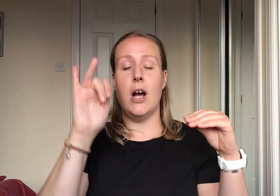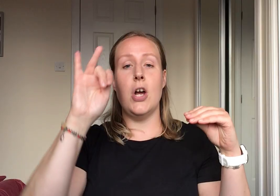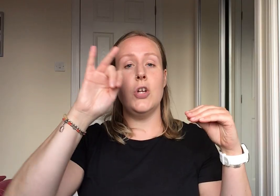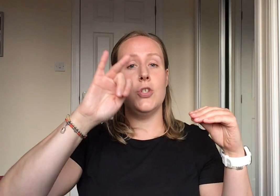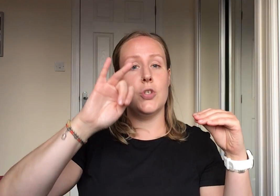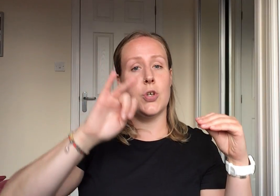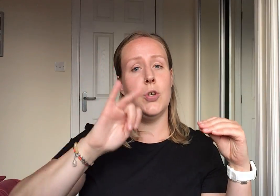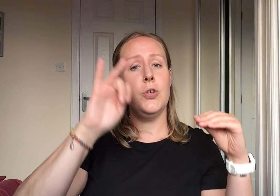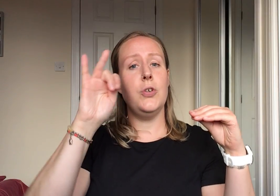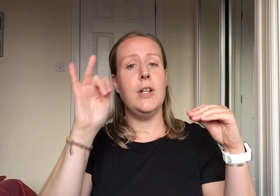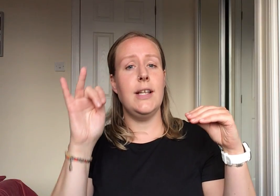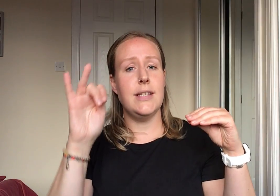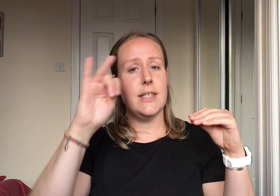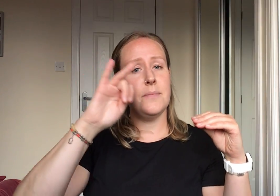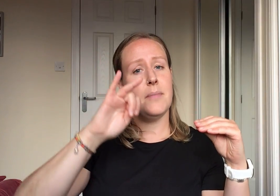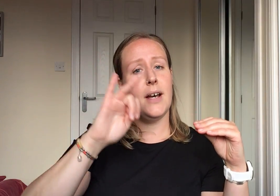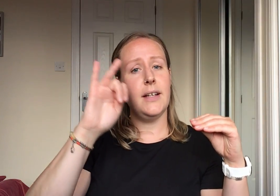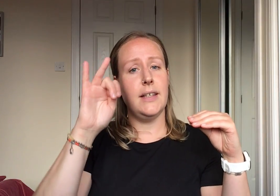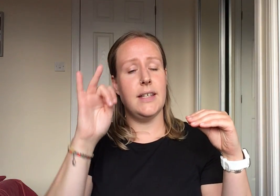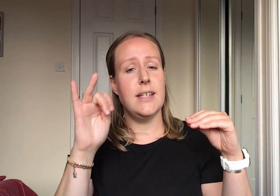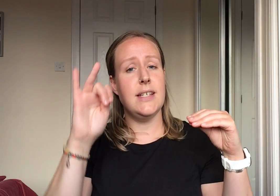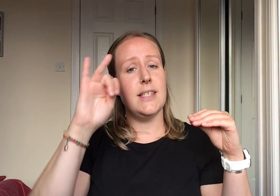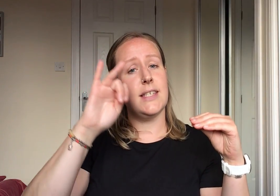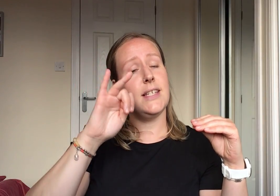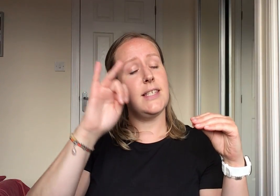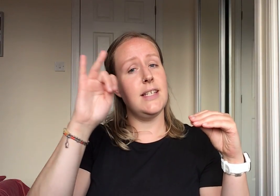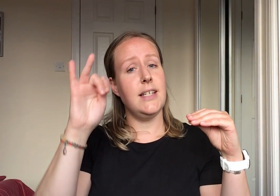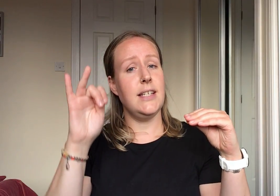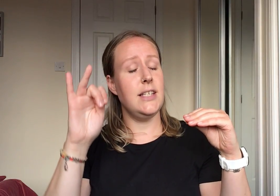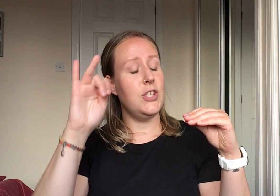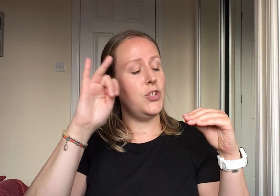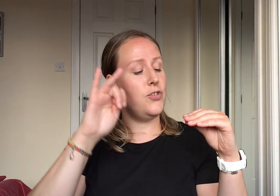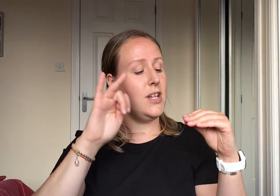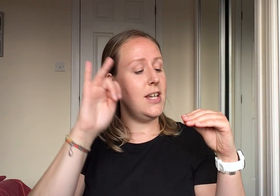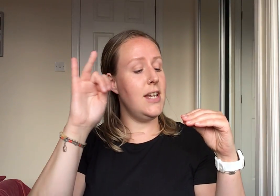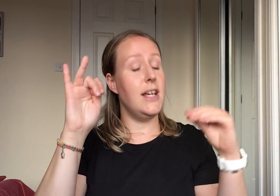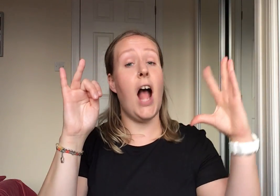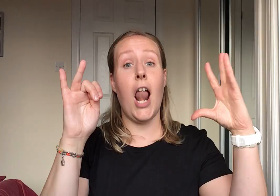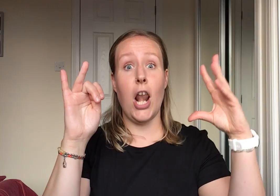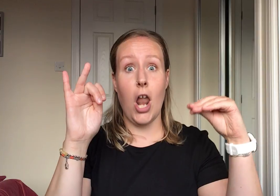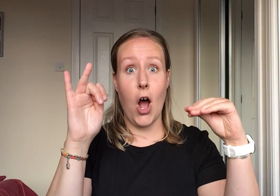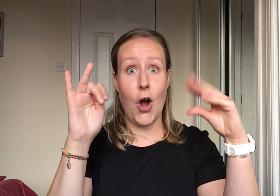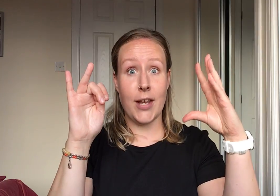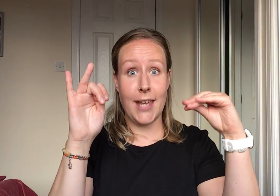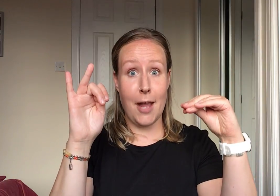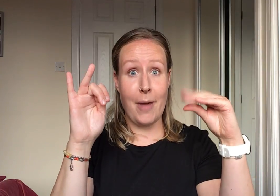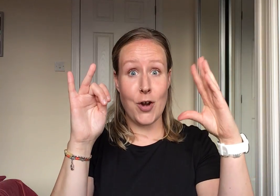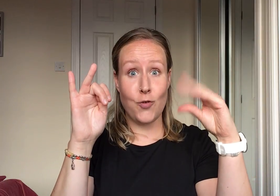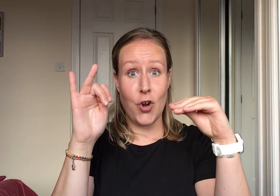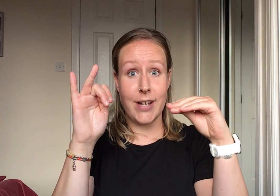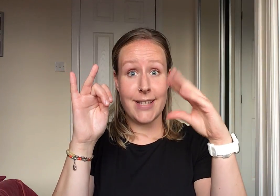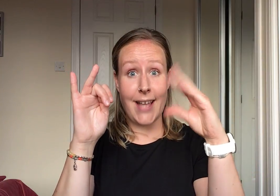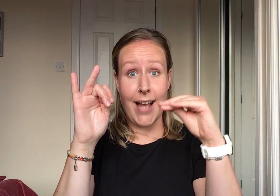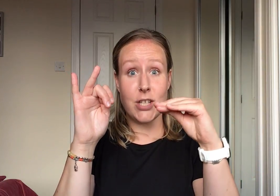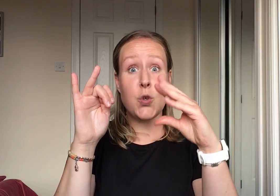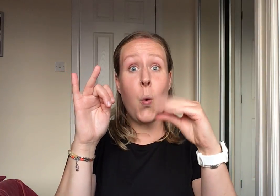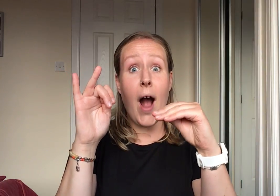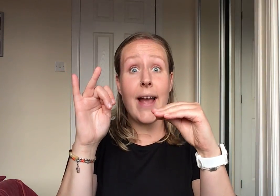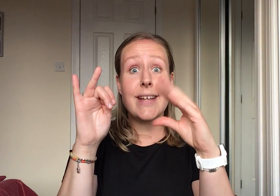Two little monkeys sitting in a tree. Along came a crocodile as quiet